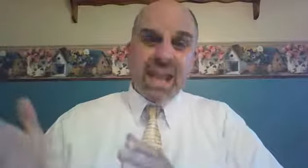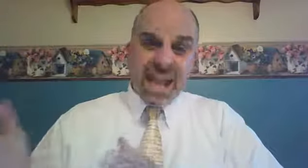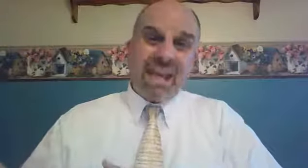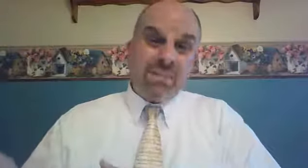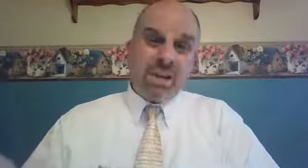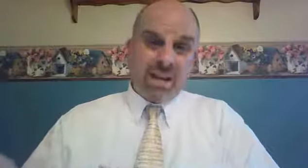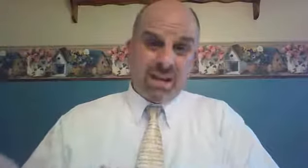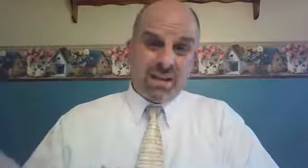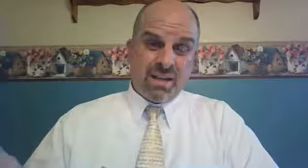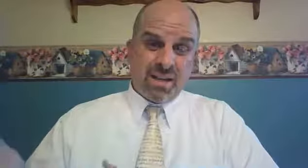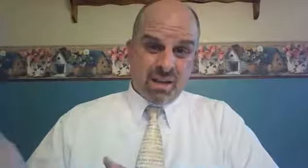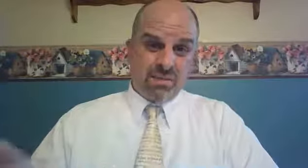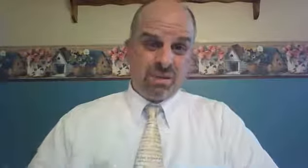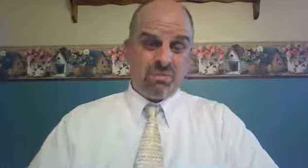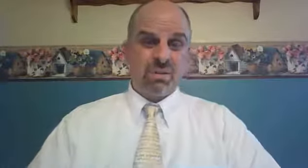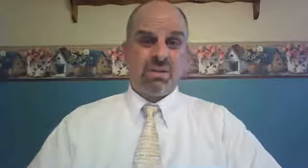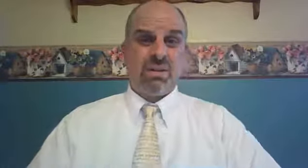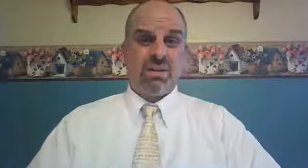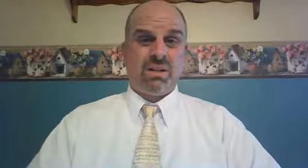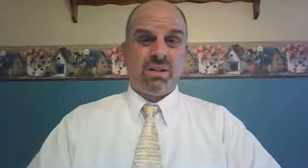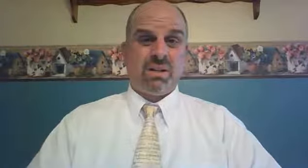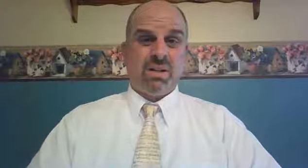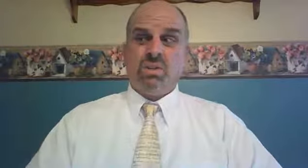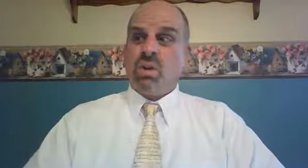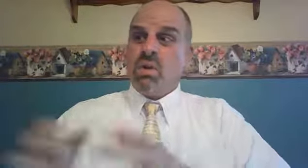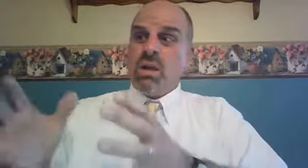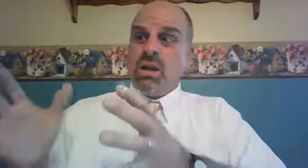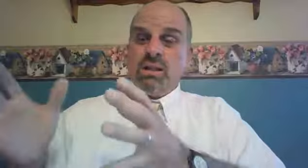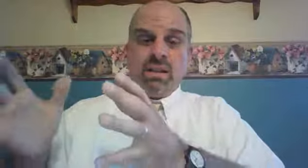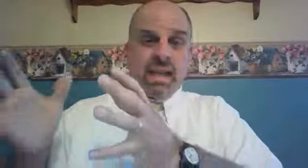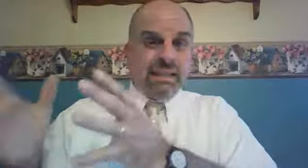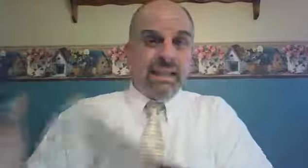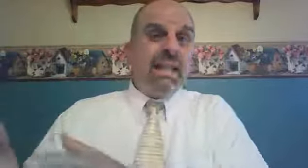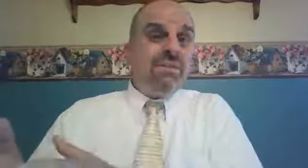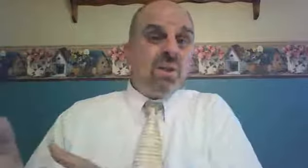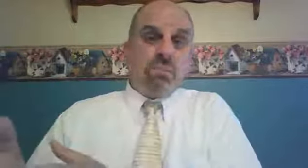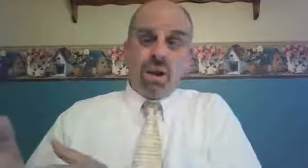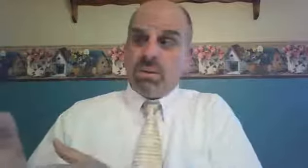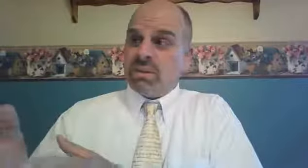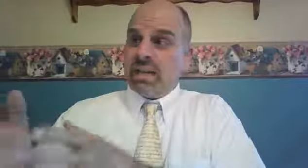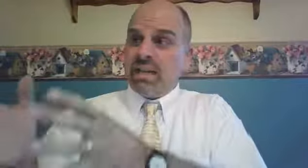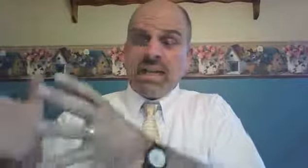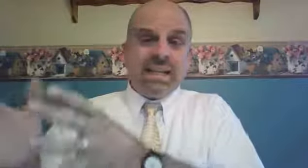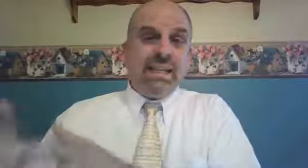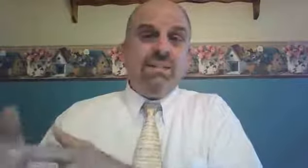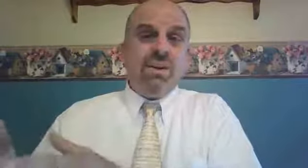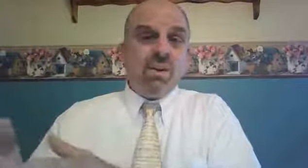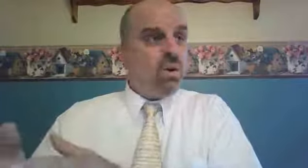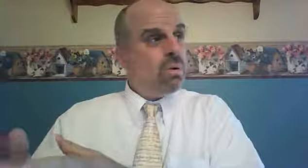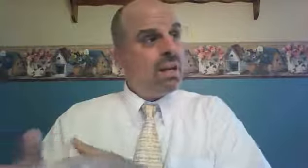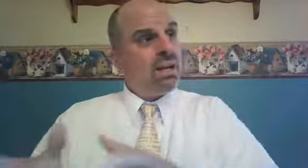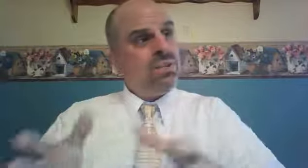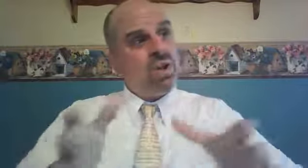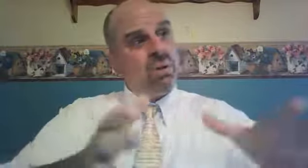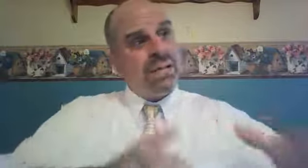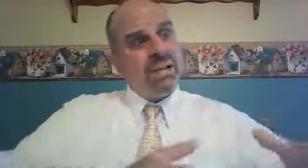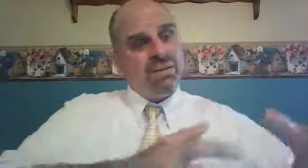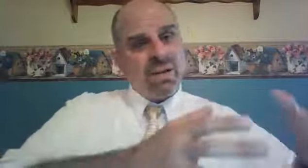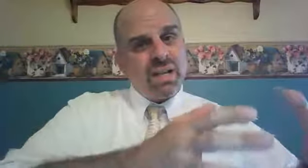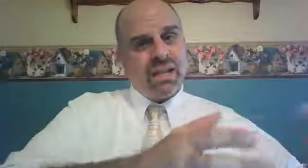enemy of Israel. So they leave their promised land. They leave their homeland to go live in the